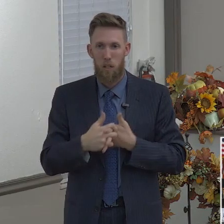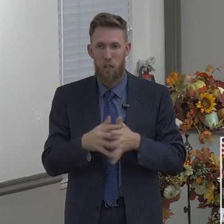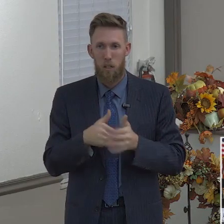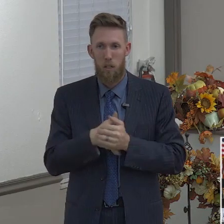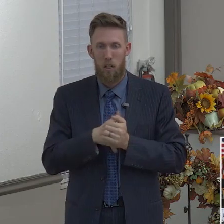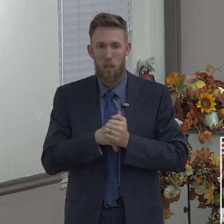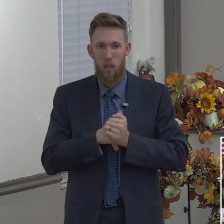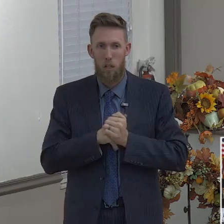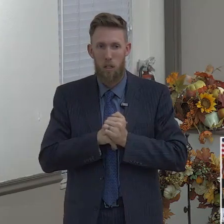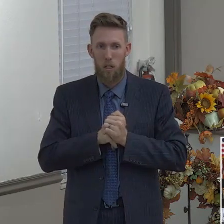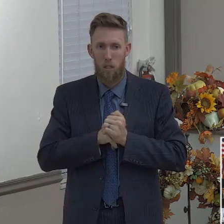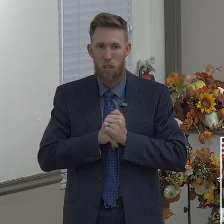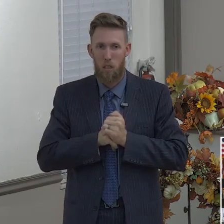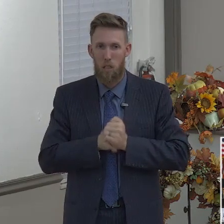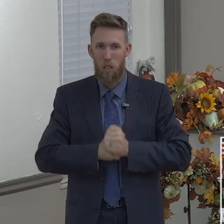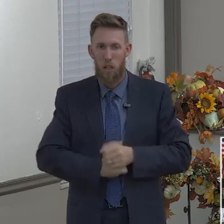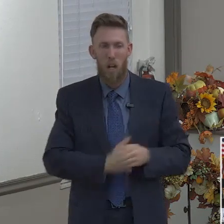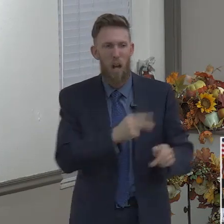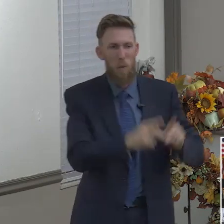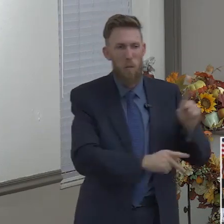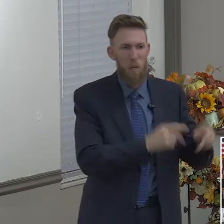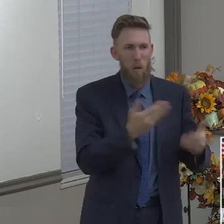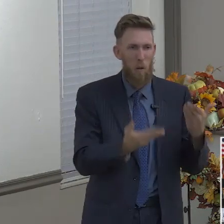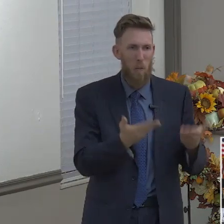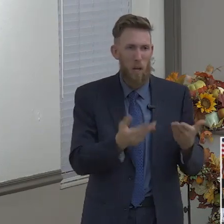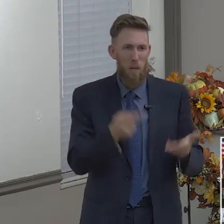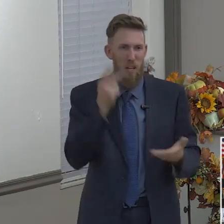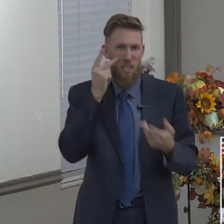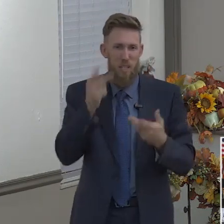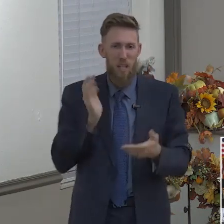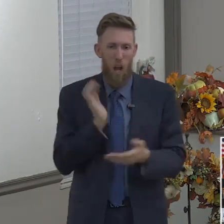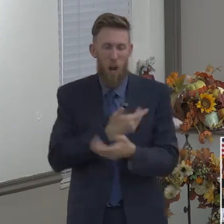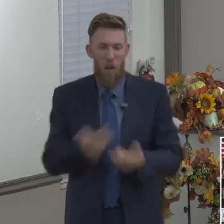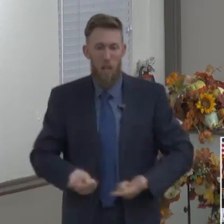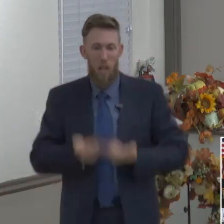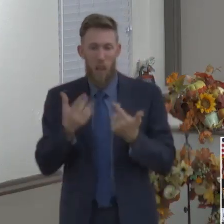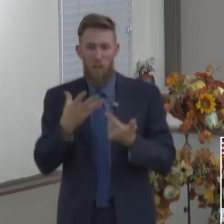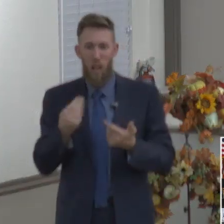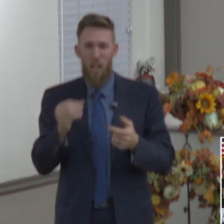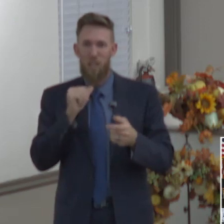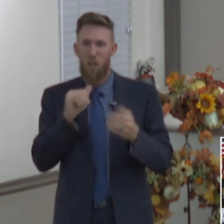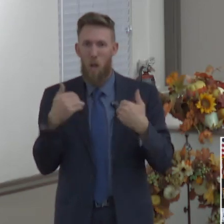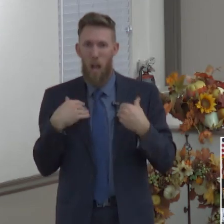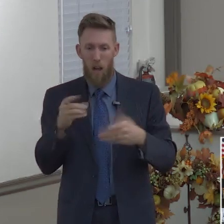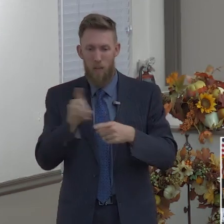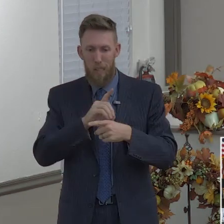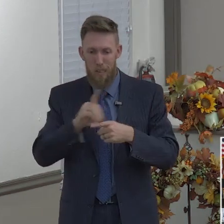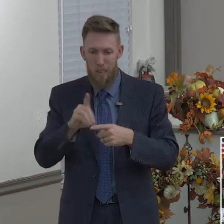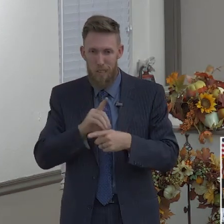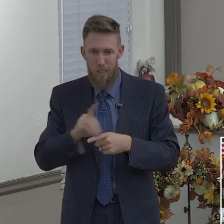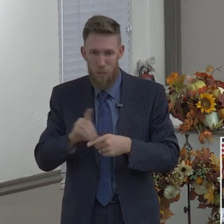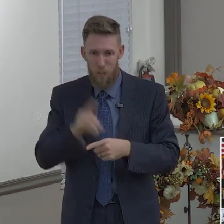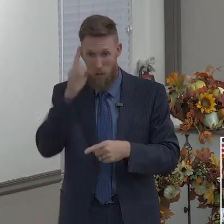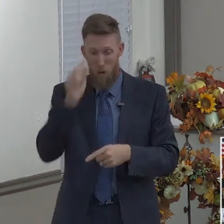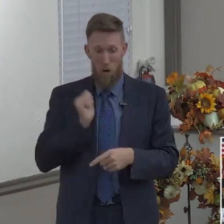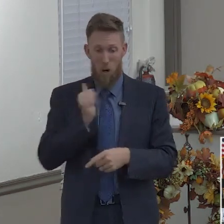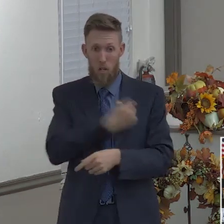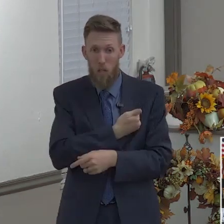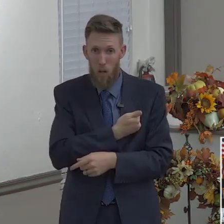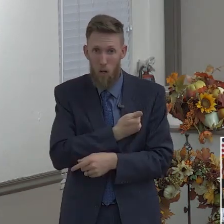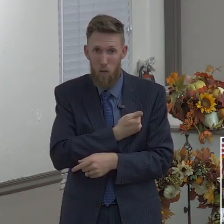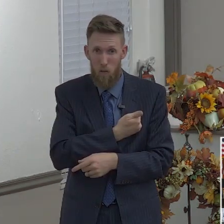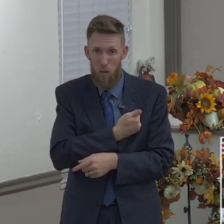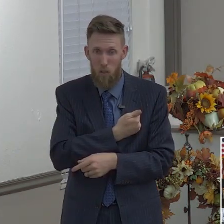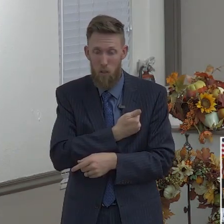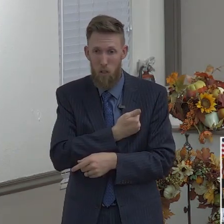see our lack of temperance, our lack of discipline, if you will, and they could see this, and it could cause a stumbling block. So God is